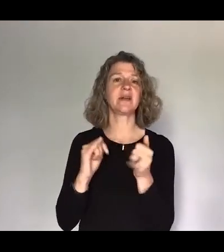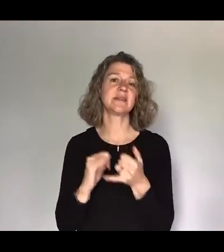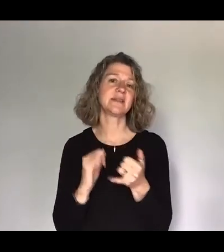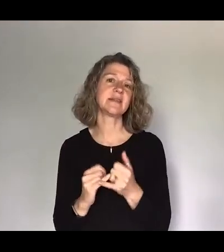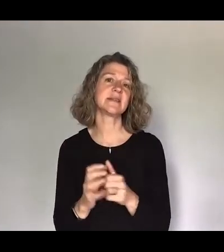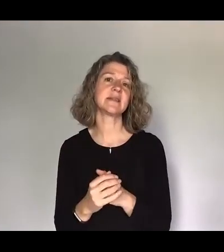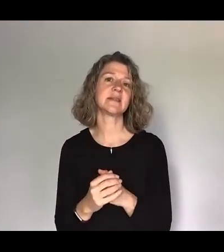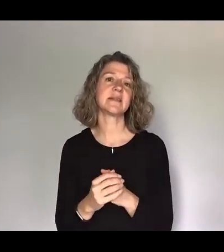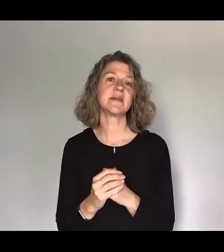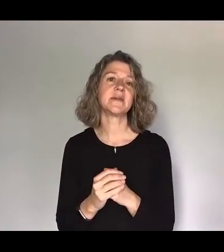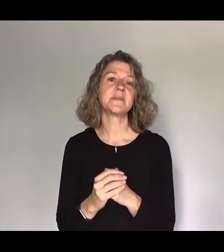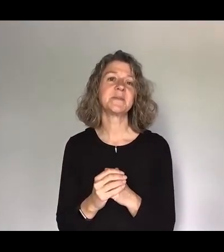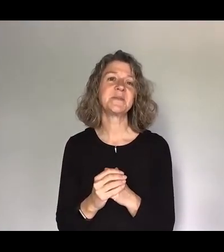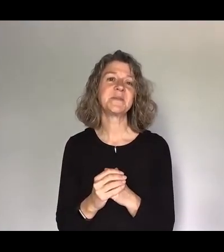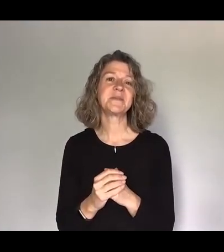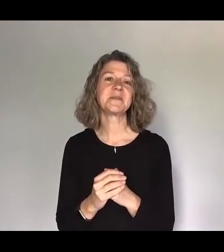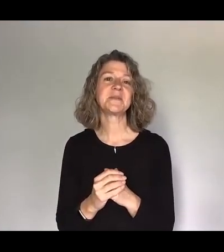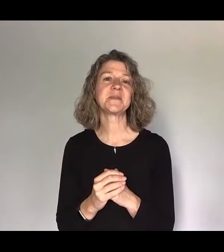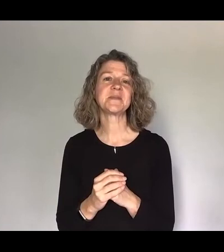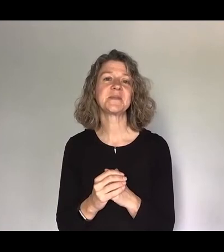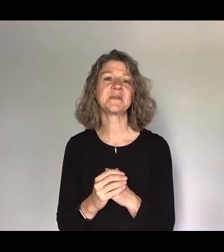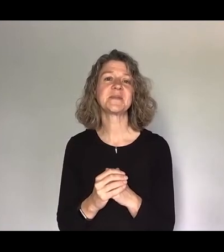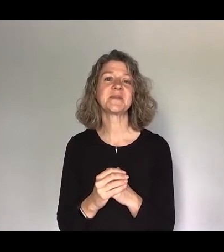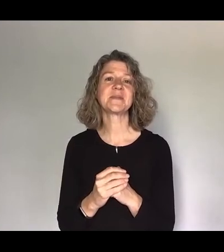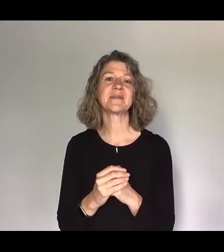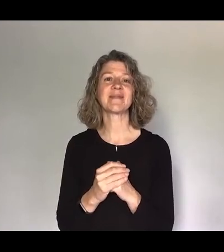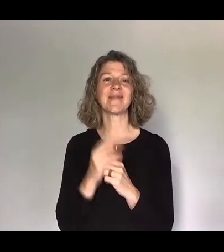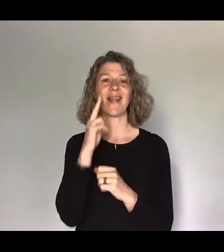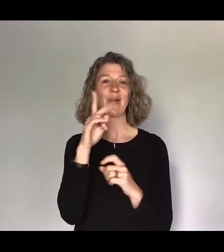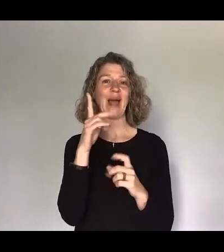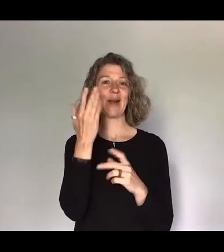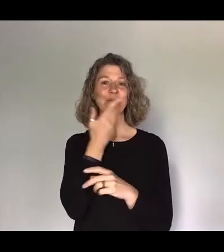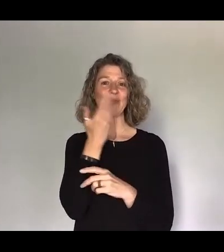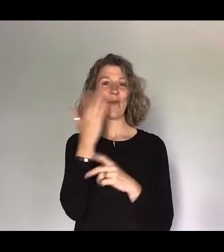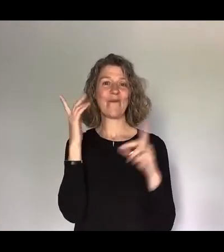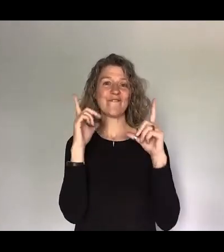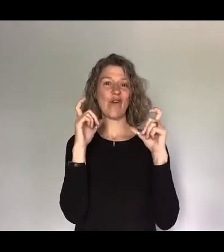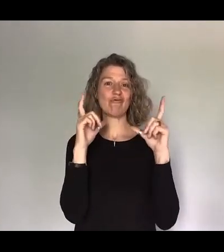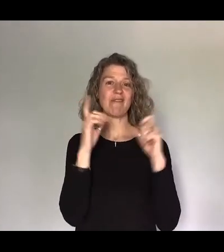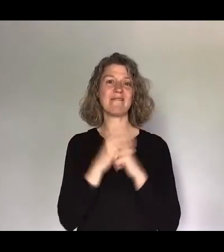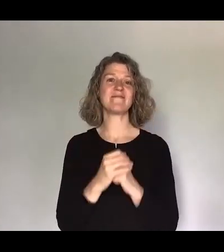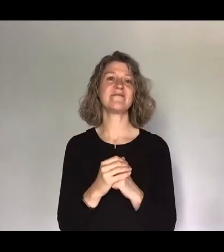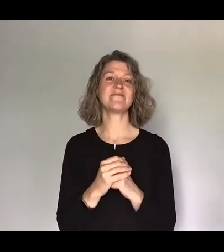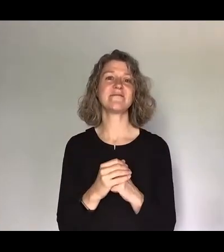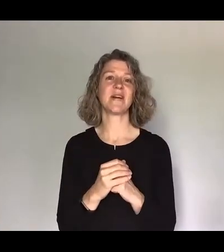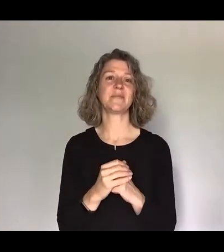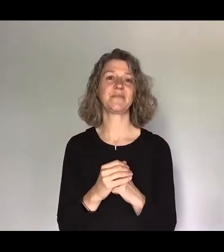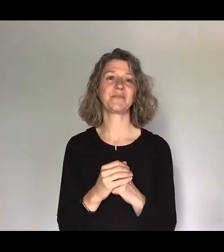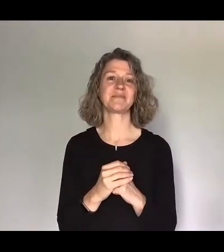mate. It's nice. Hey, everybody. I feel like we're having a school photo. We did it. Good. Lewis is here because he